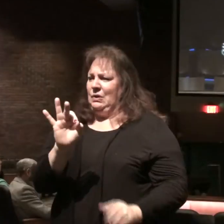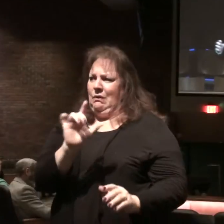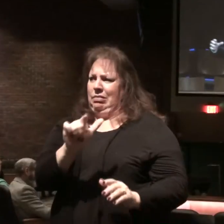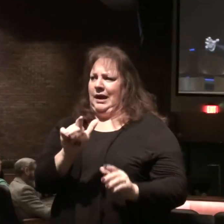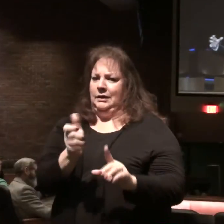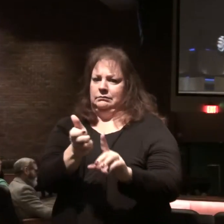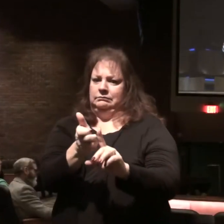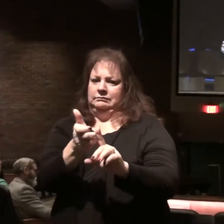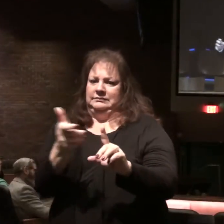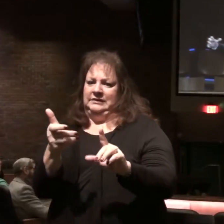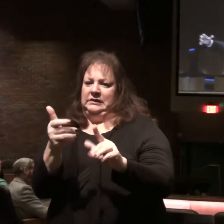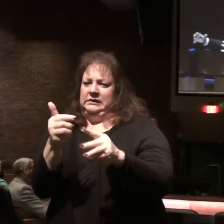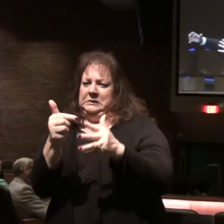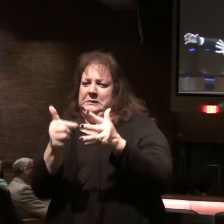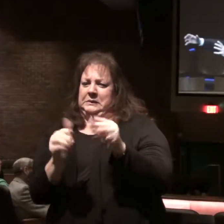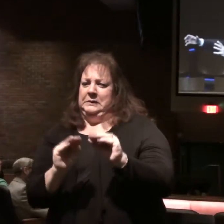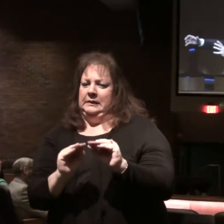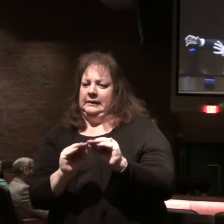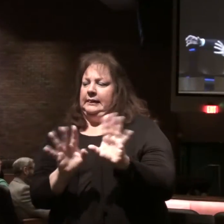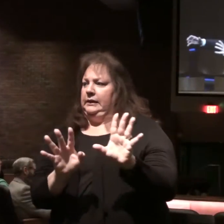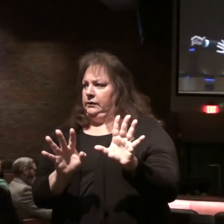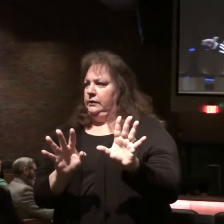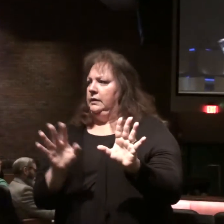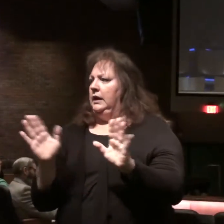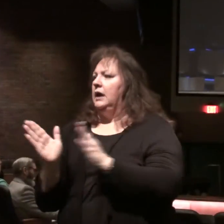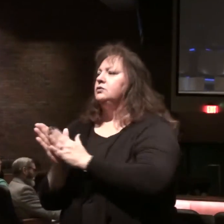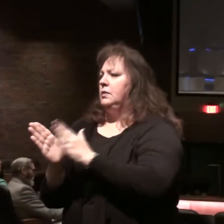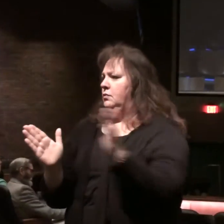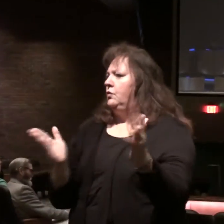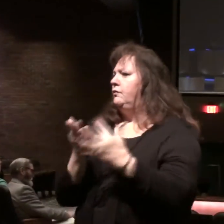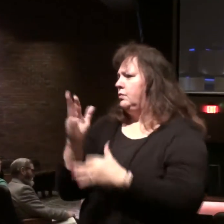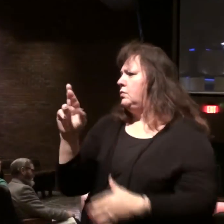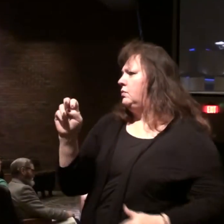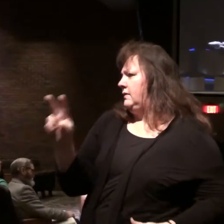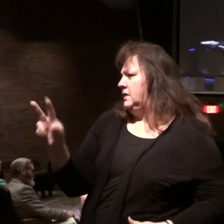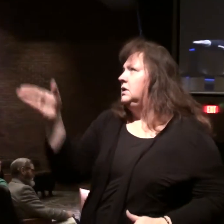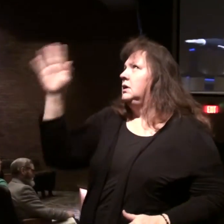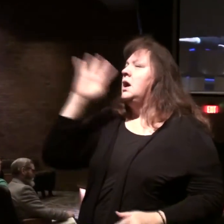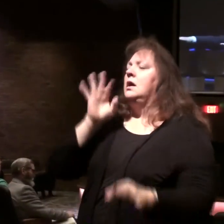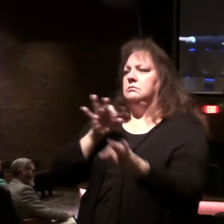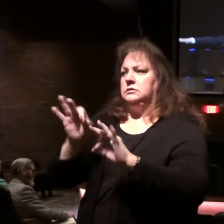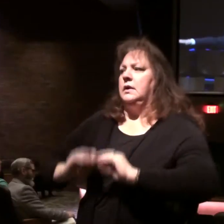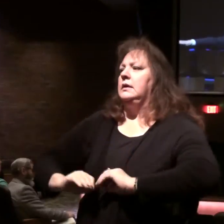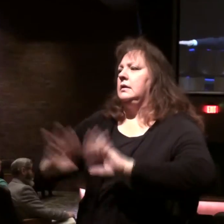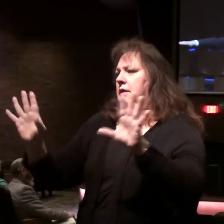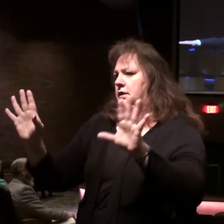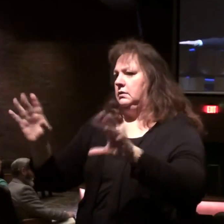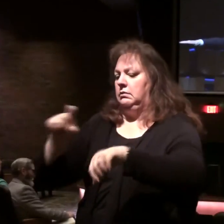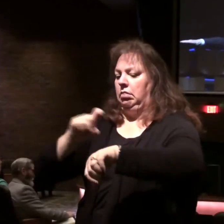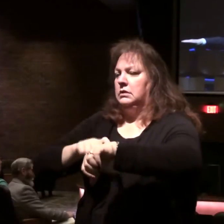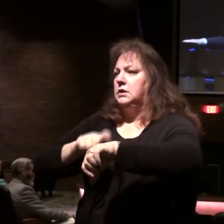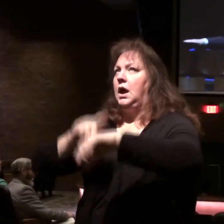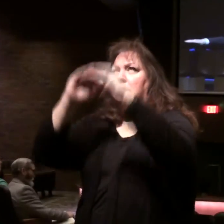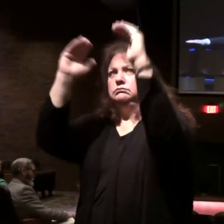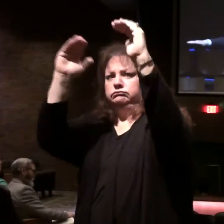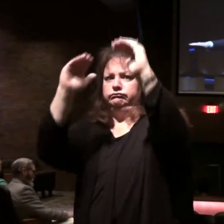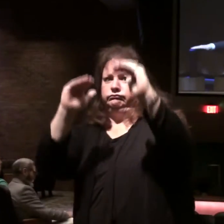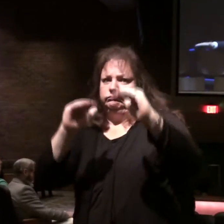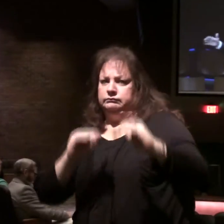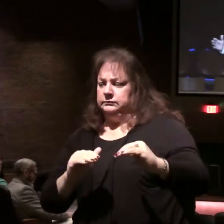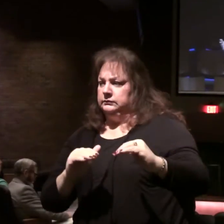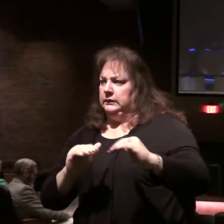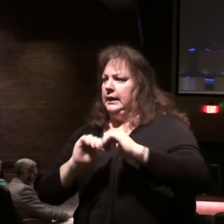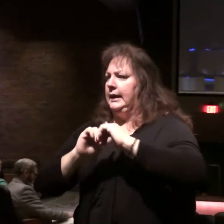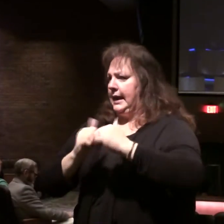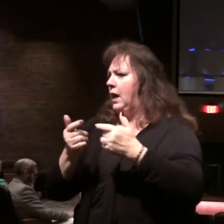out even further as we move along through Revelation. God will clarify now the order in